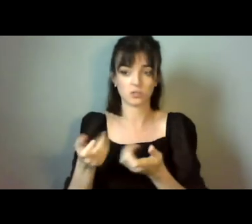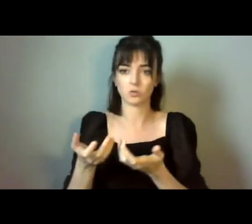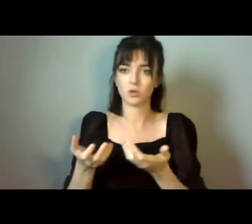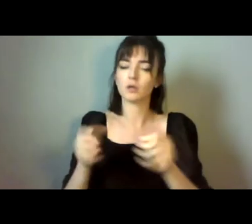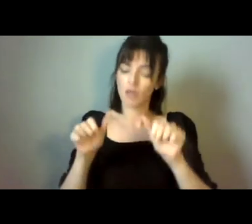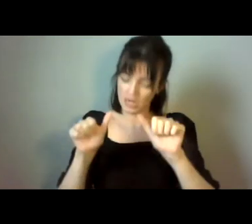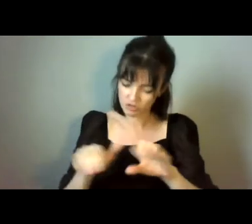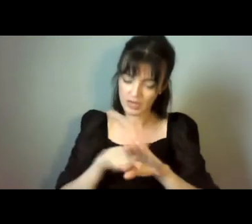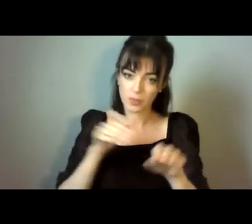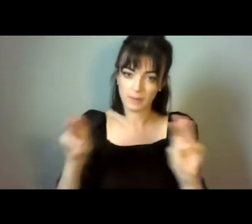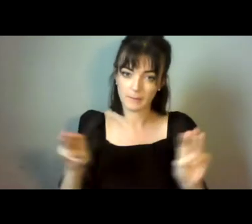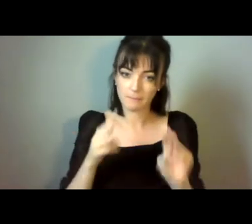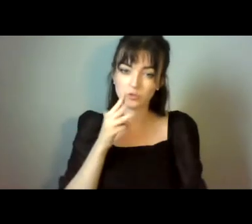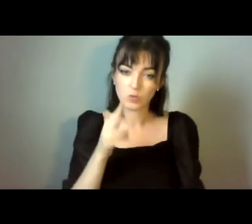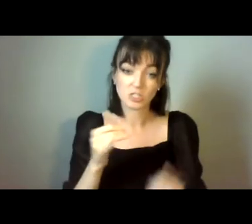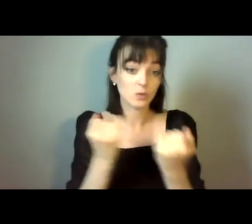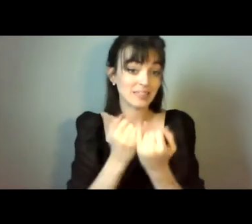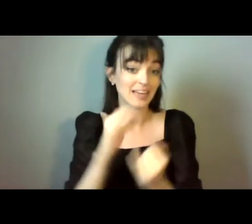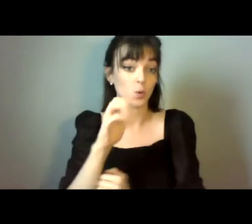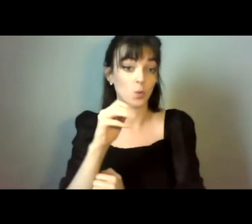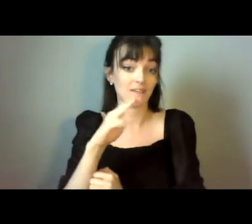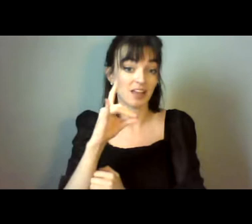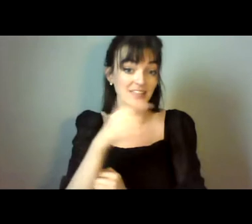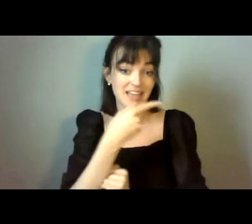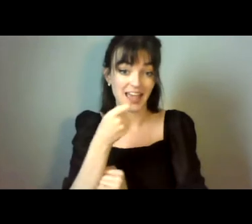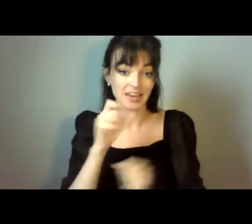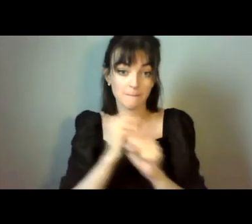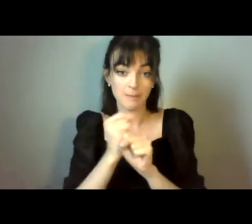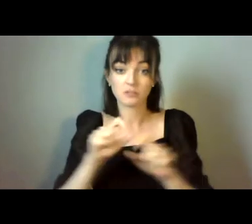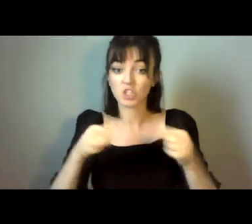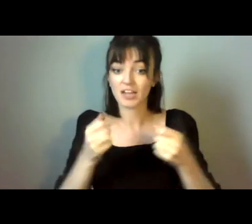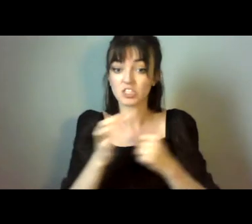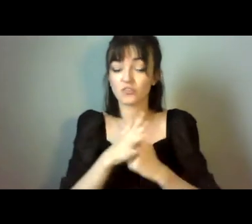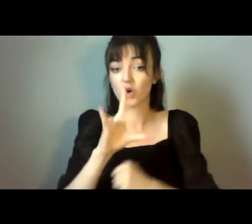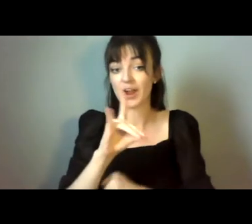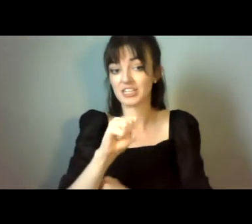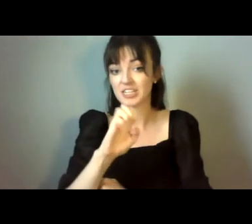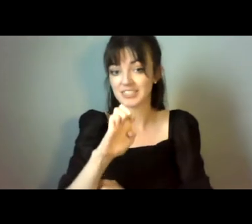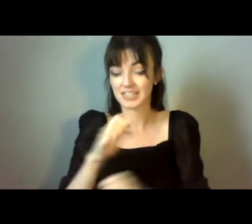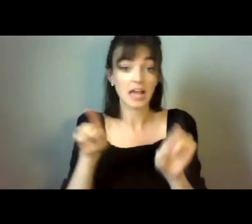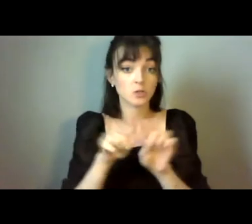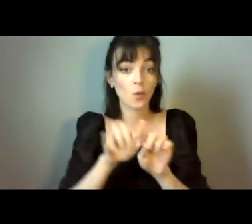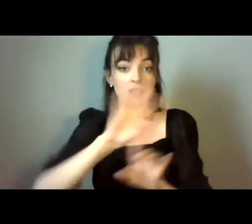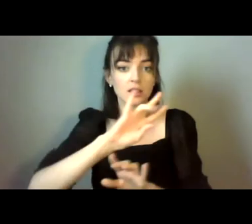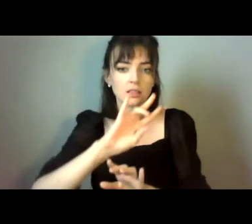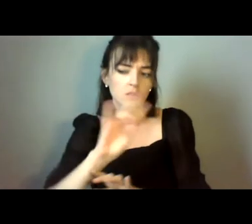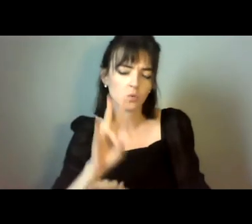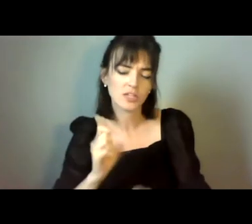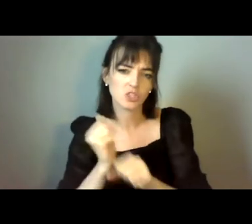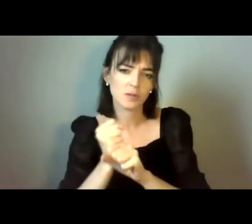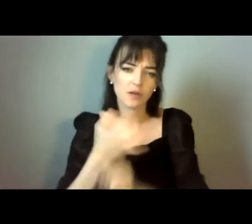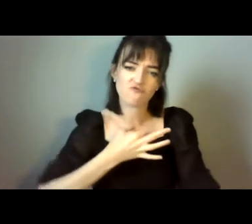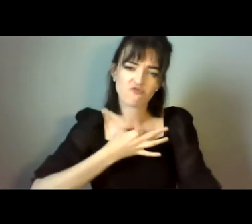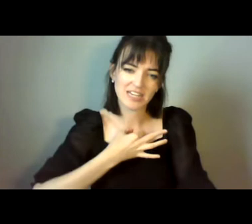echoes what Creva commented about in terms of the challenge for the HSE. And also the whole question of in terms of the risks within that the